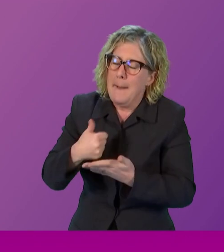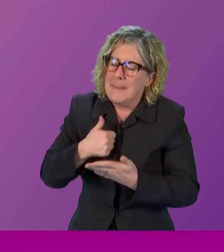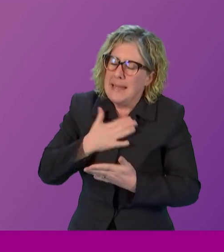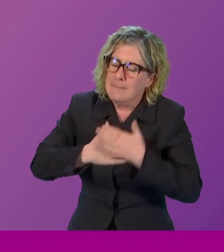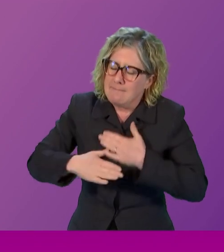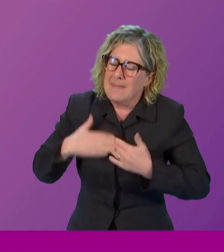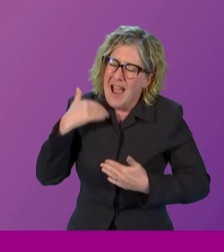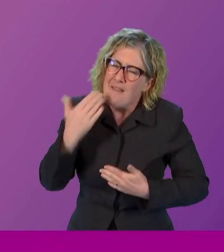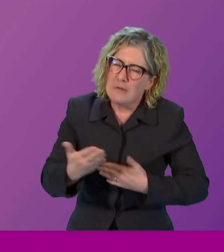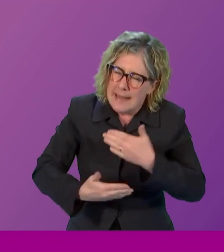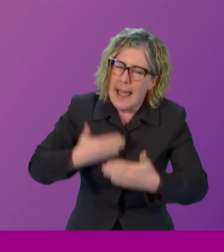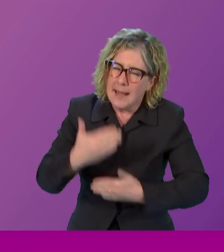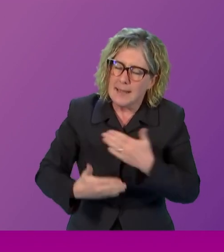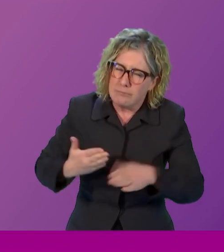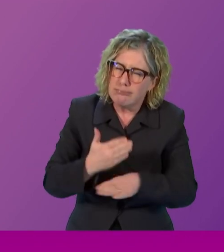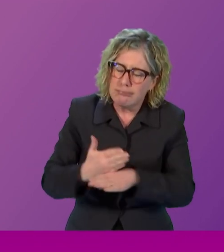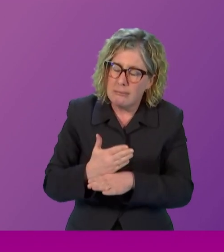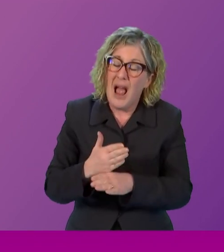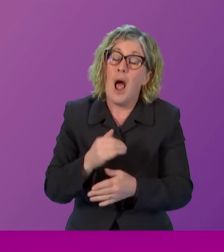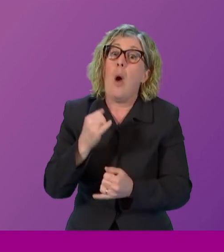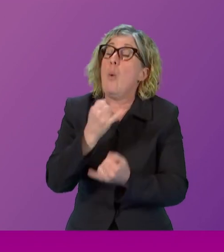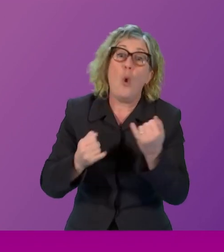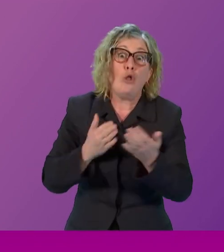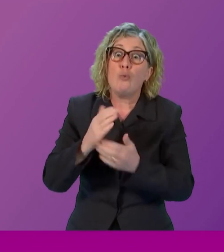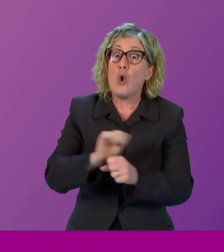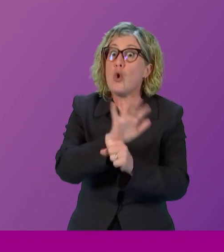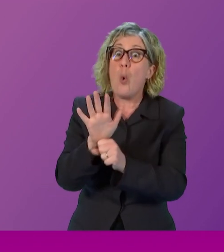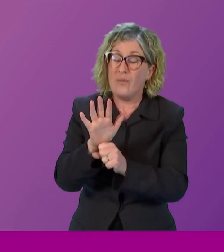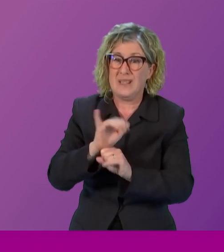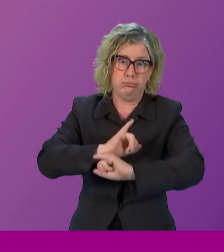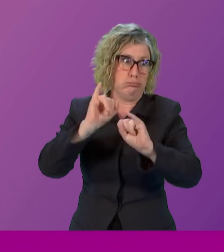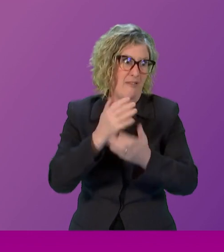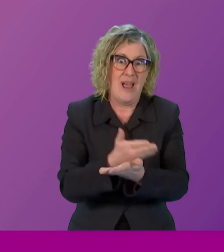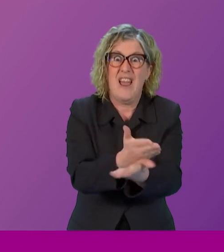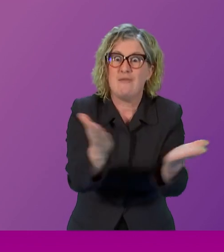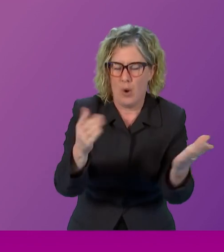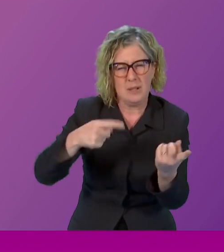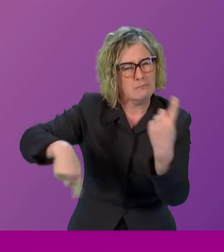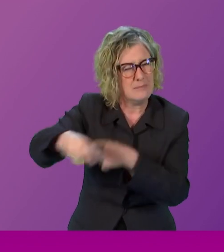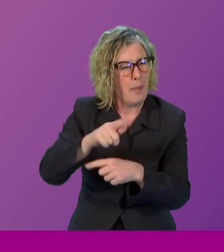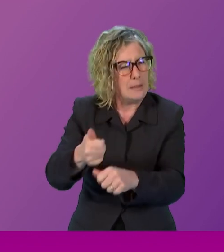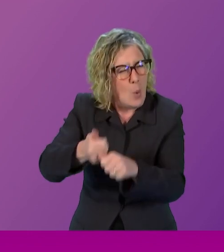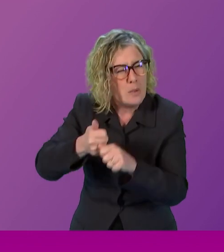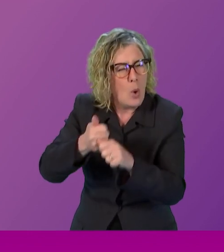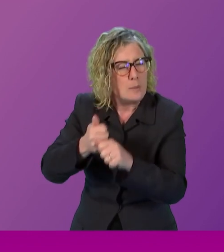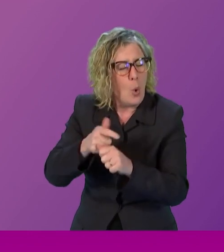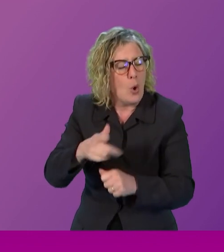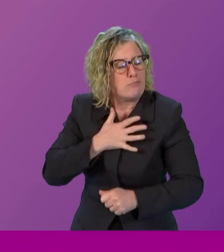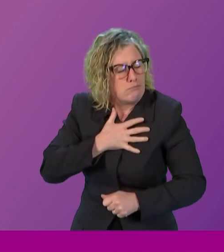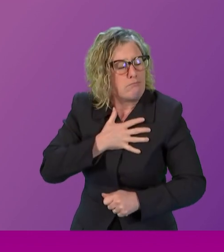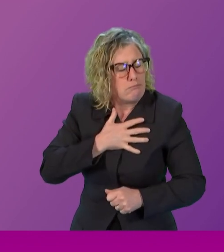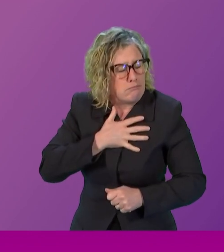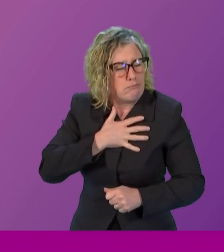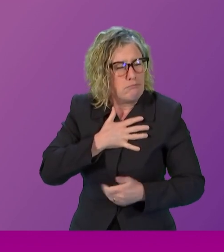true during the challenges of COVID. Really difficult time for everybody. My job was not the hardest in the country by any stretch of the